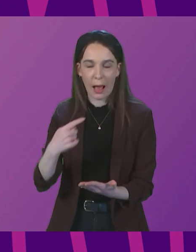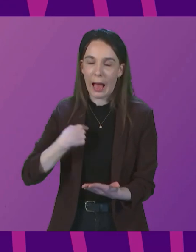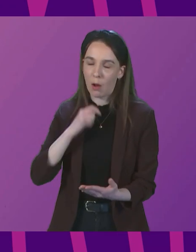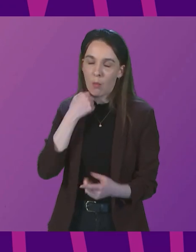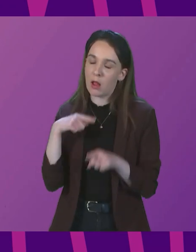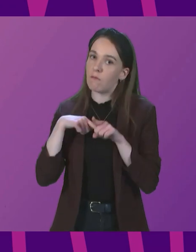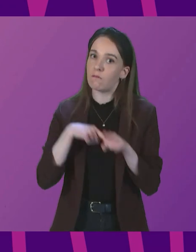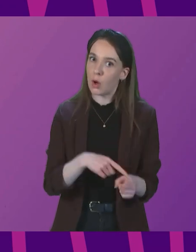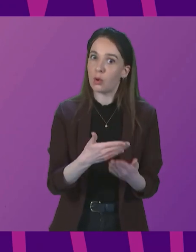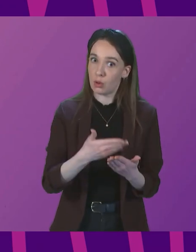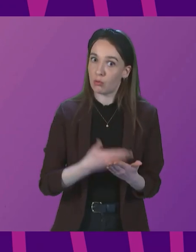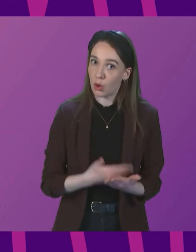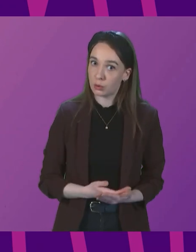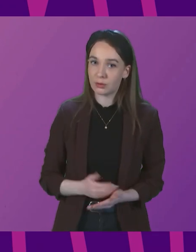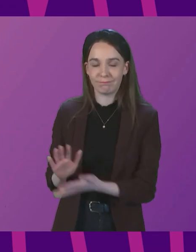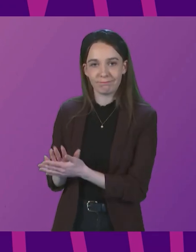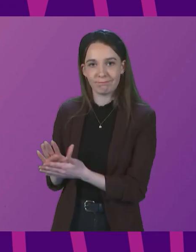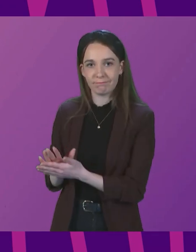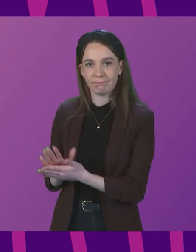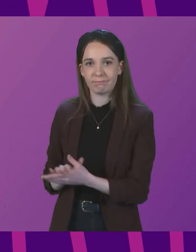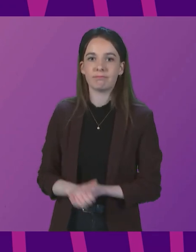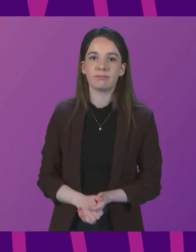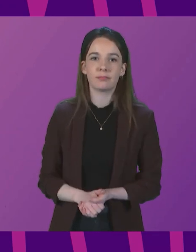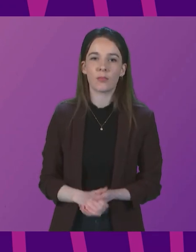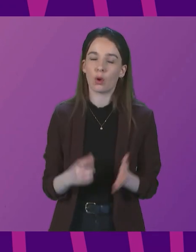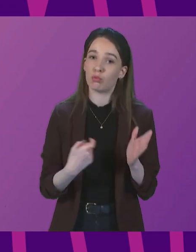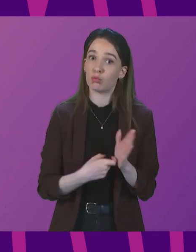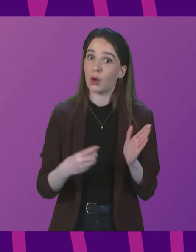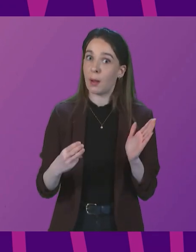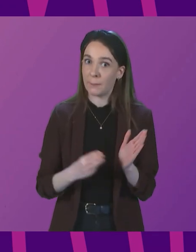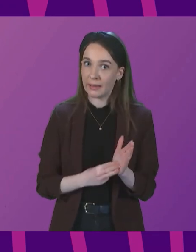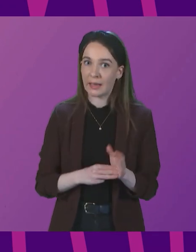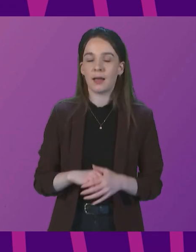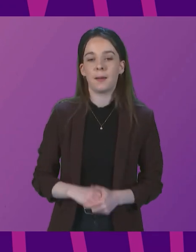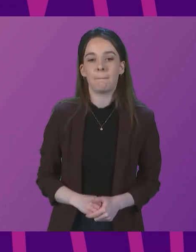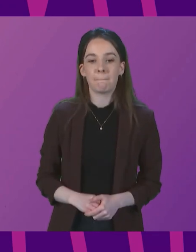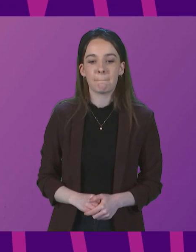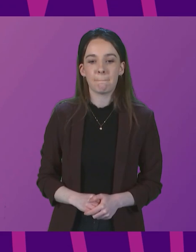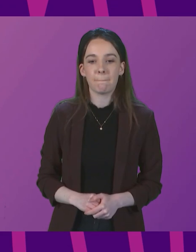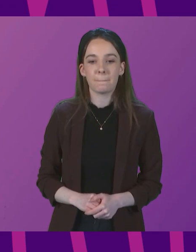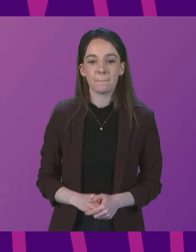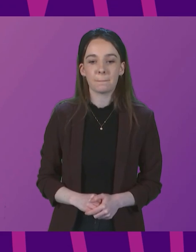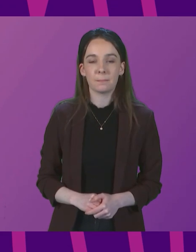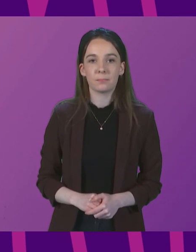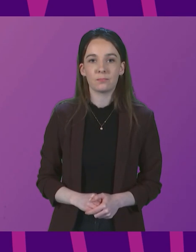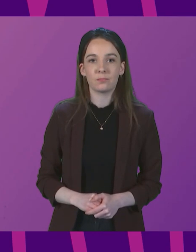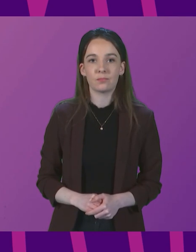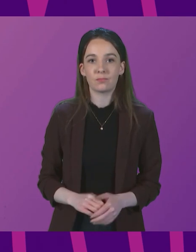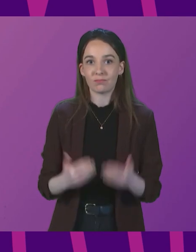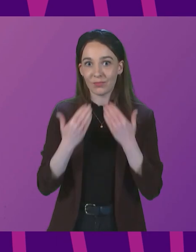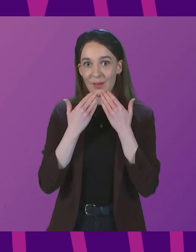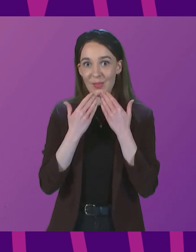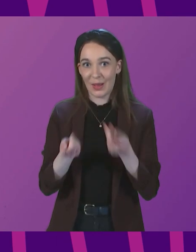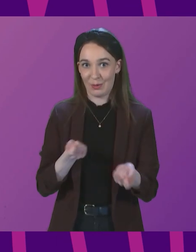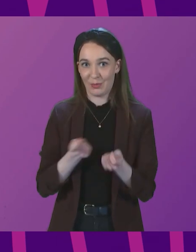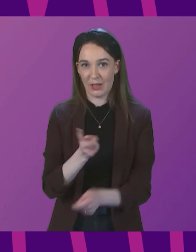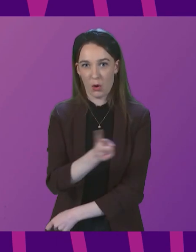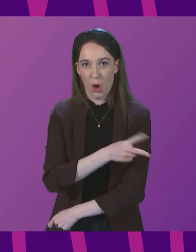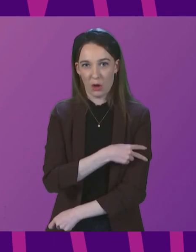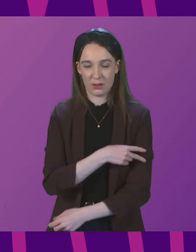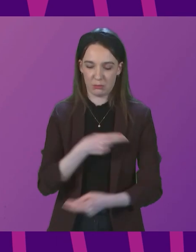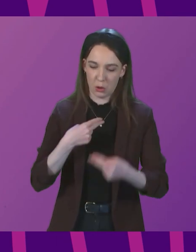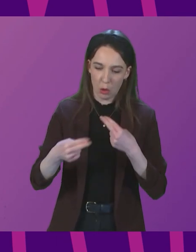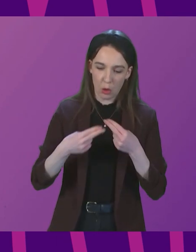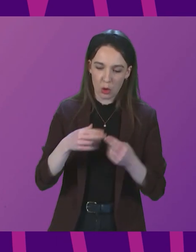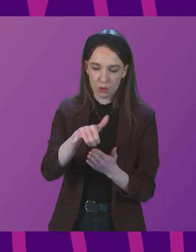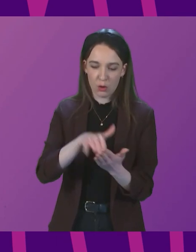rules. Androna Mackay. Thank you. Thank you, presiding officer. With news reports